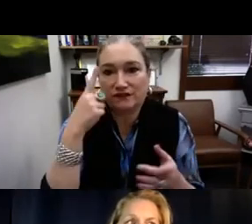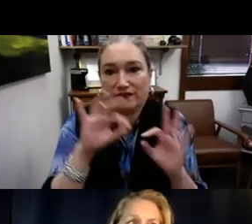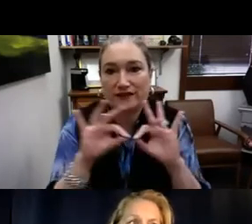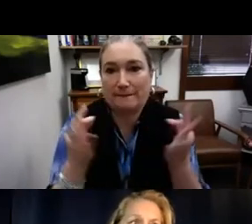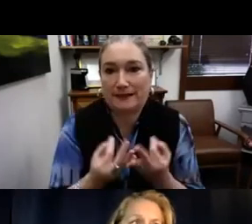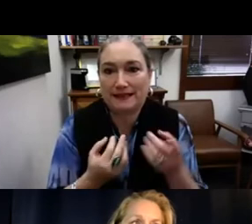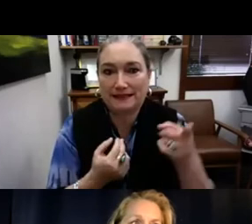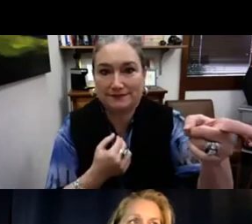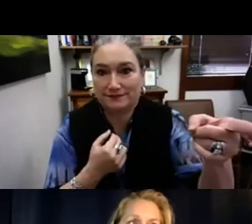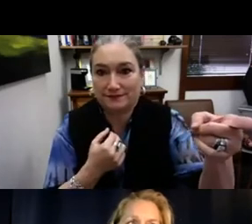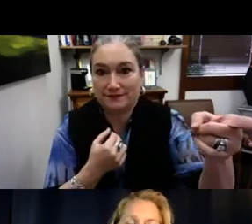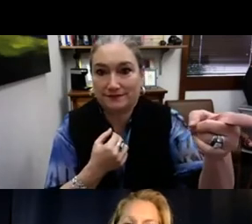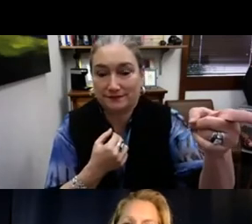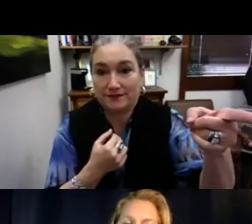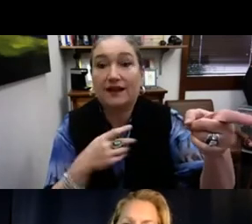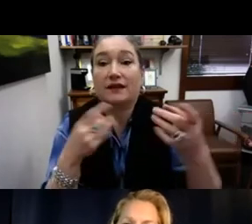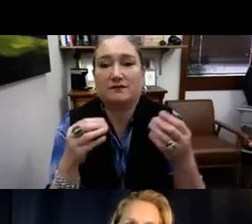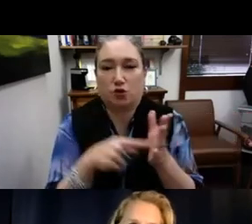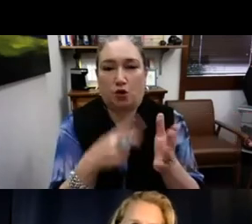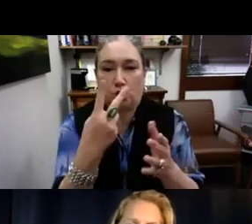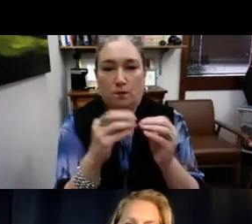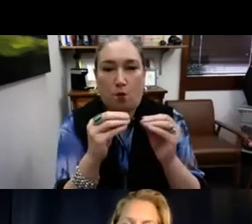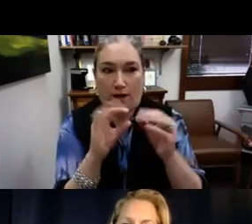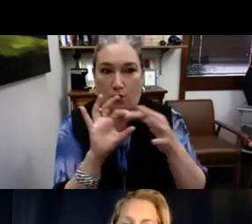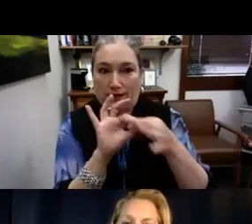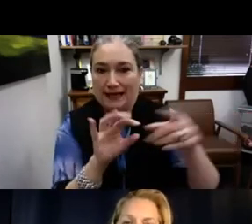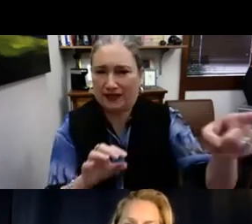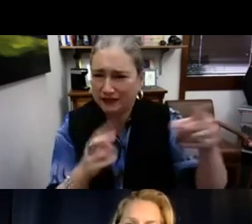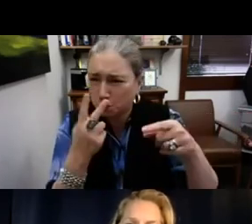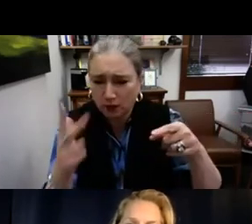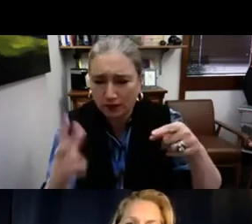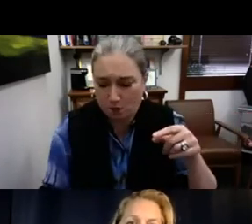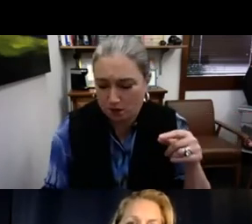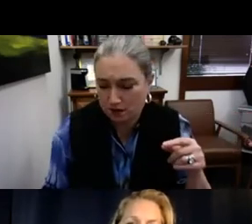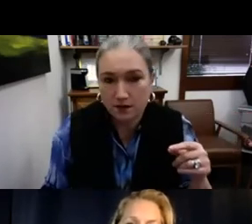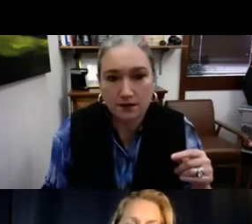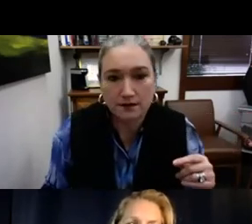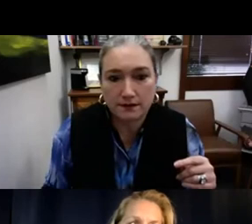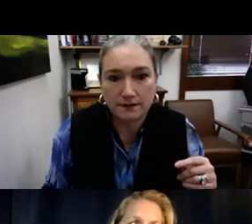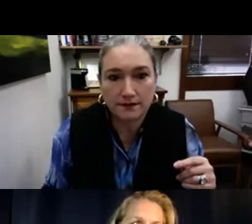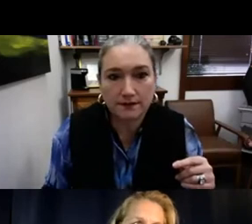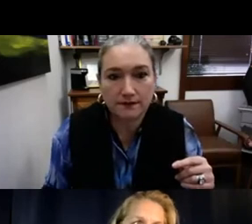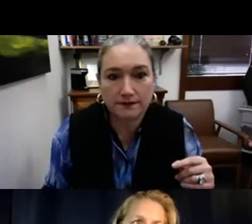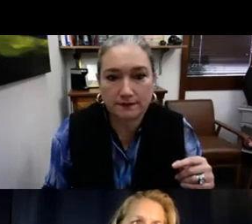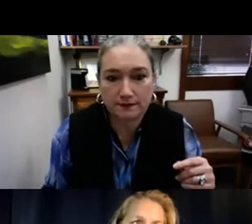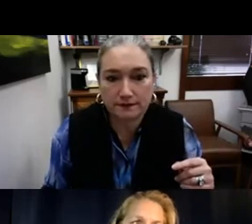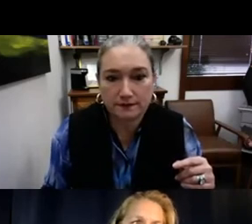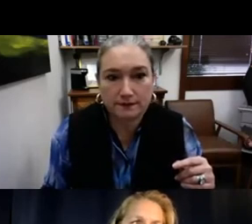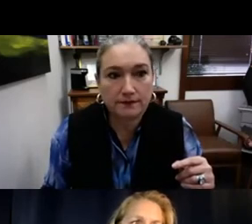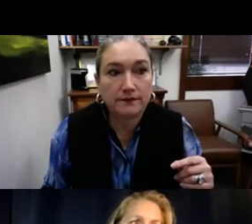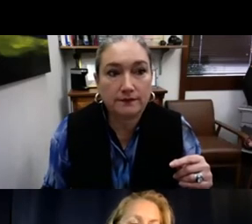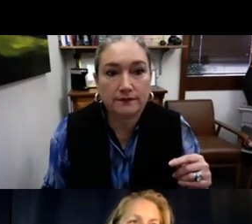So this is a deficient based service for families is sort of the theme in this. And let me show you more related to that. I've got a couple of more.